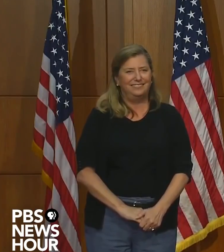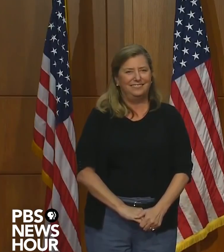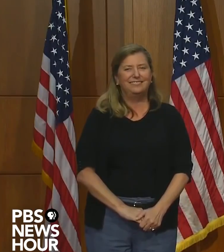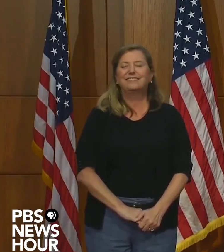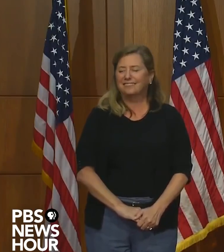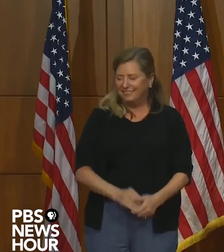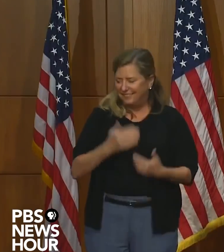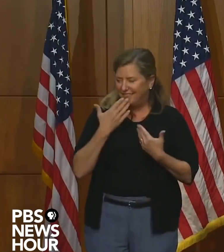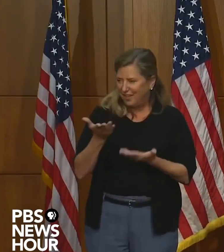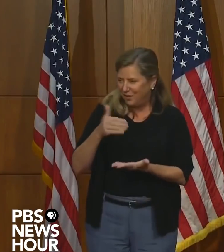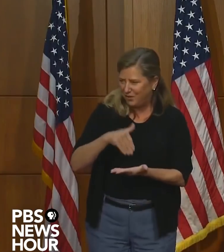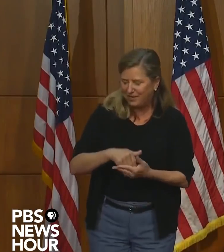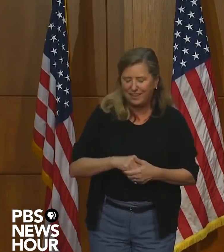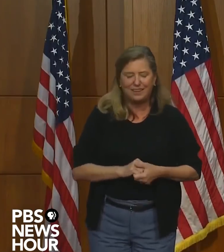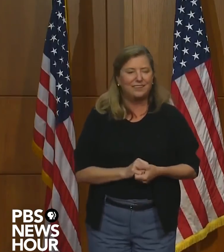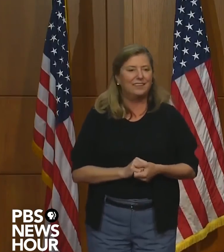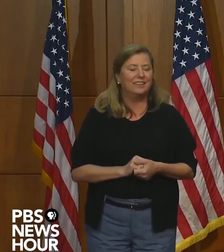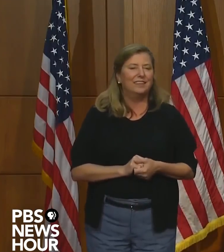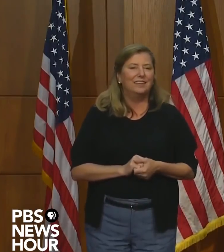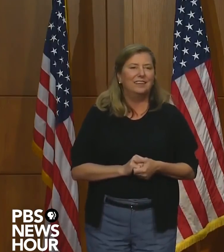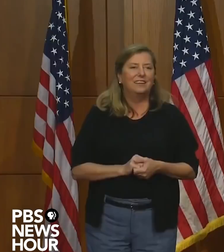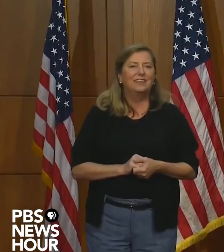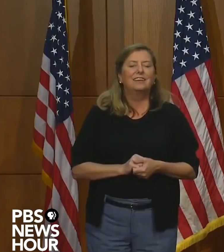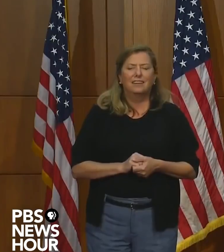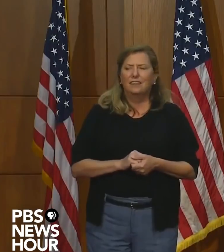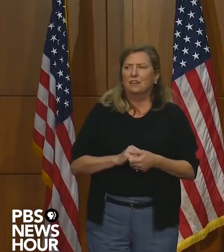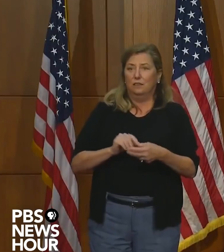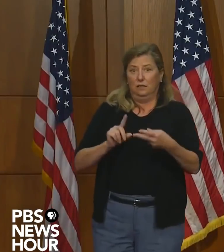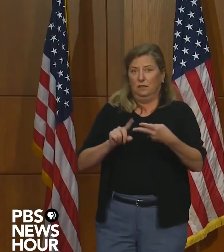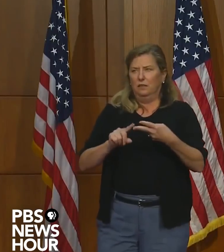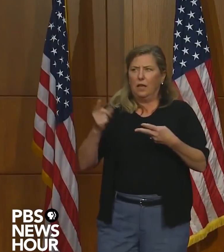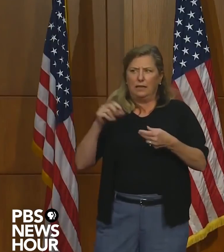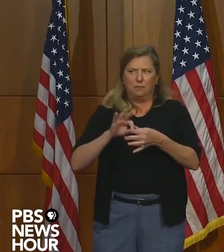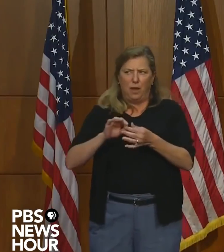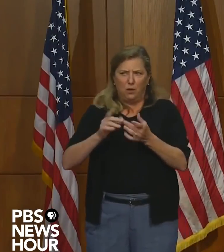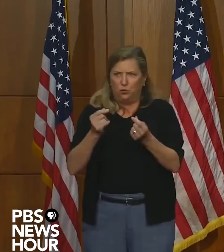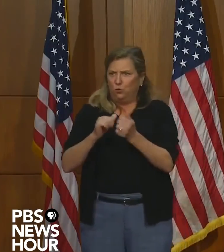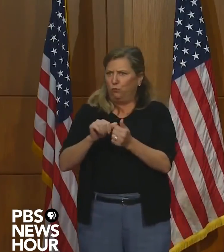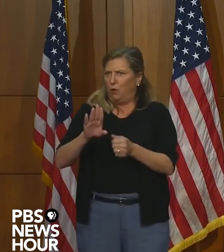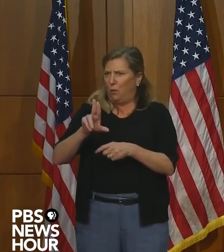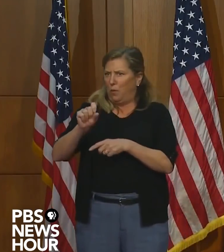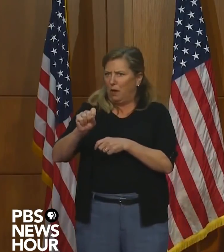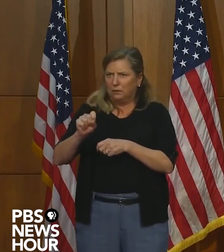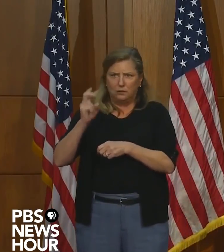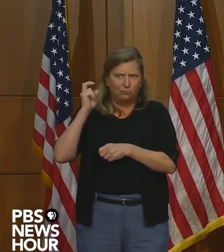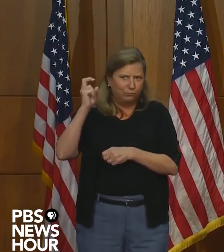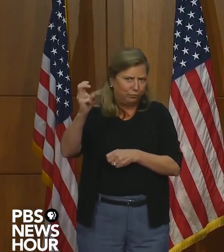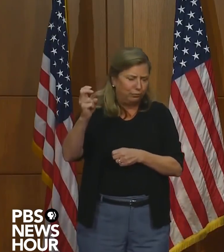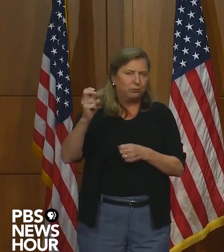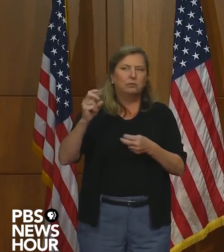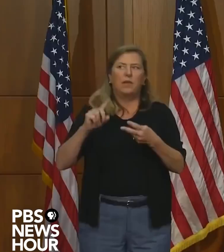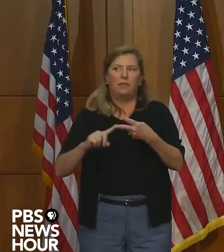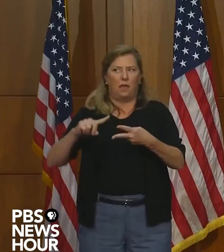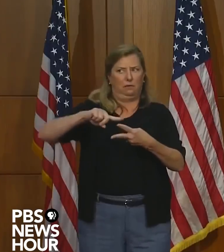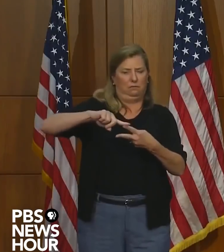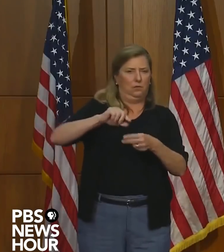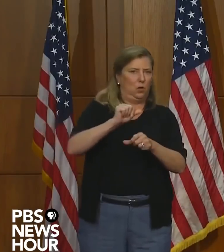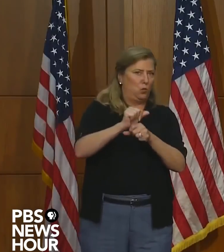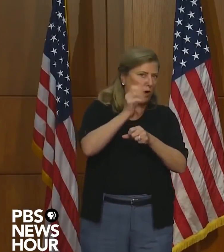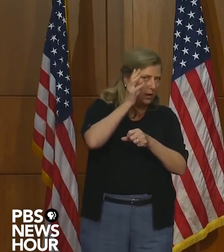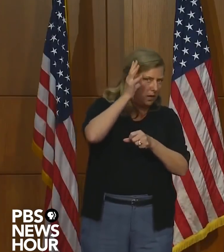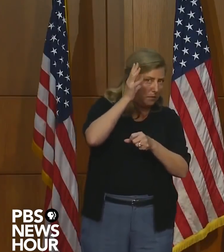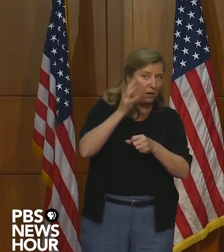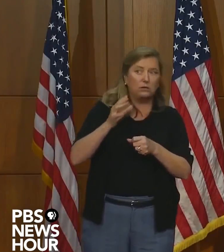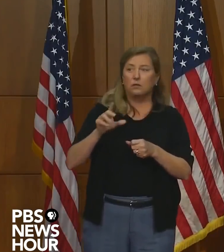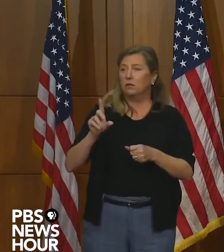Thanks again, governor. Uh, I, I'll answer the question about buses and then, and then go back to the information on working parents. And then certainly